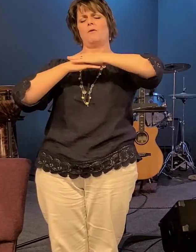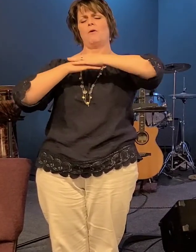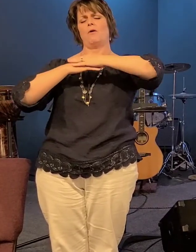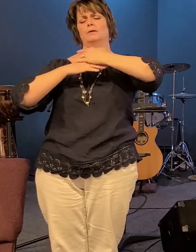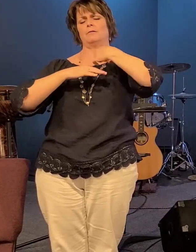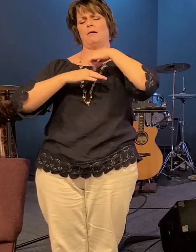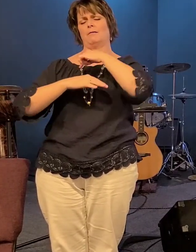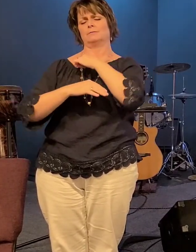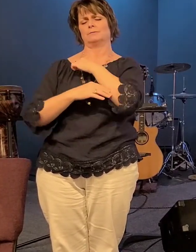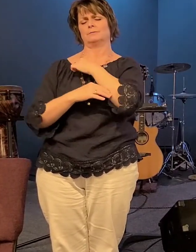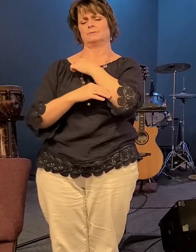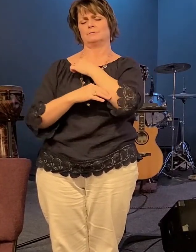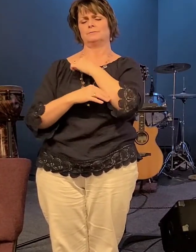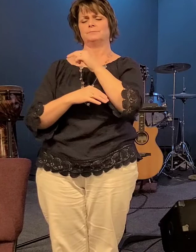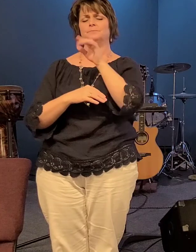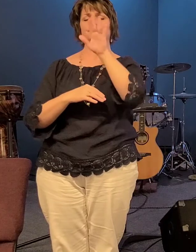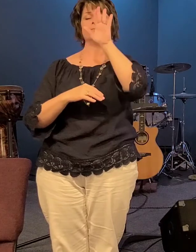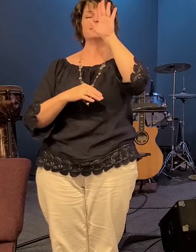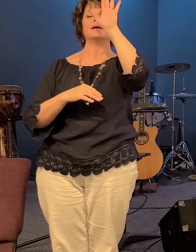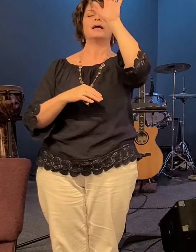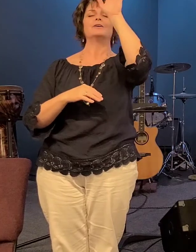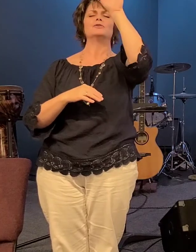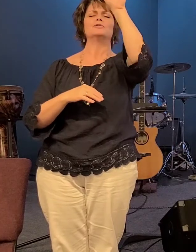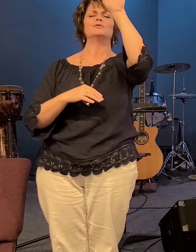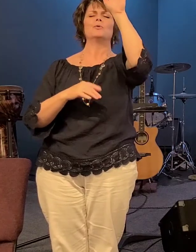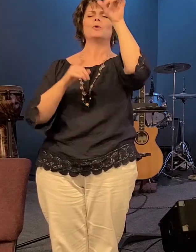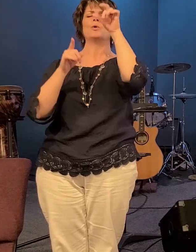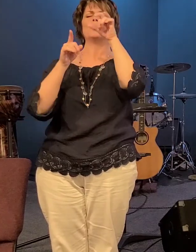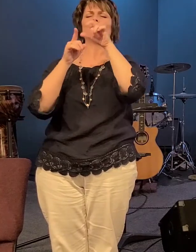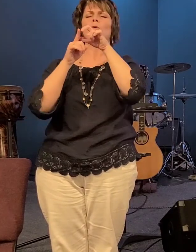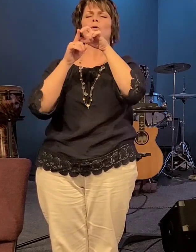and that your word would ring in our ears